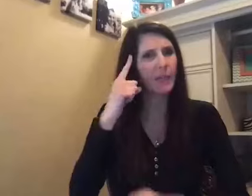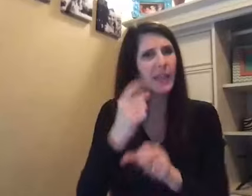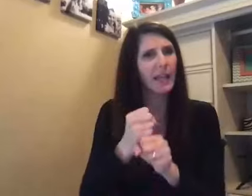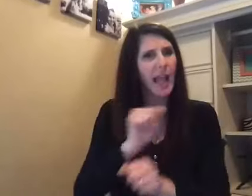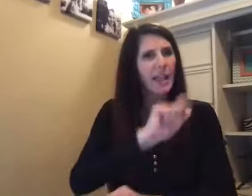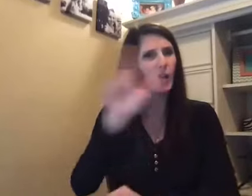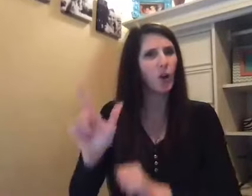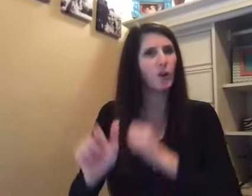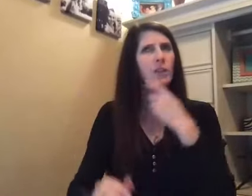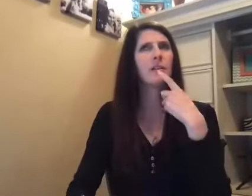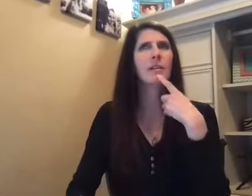think I got it all.